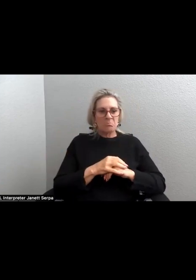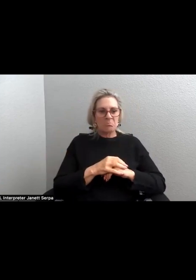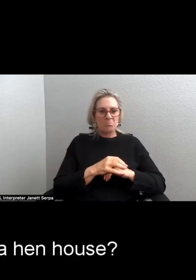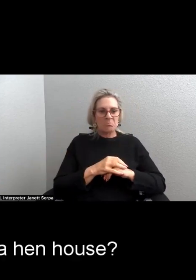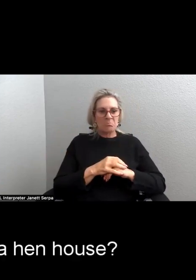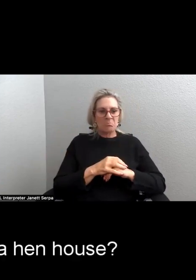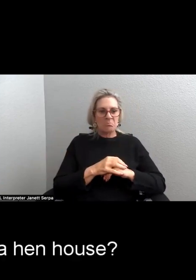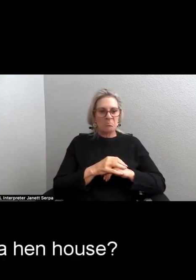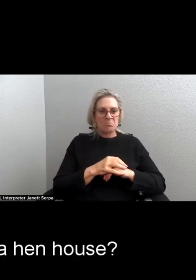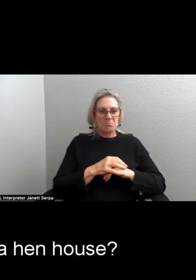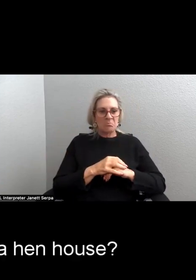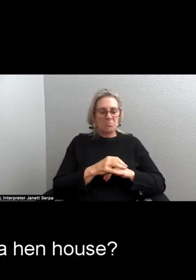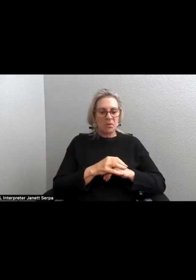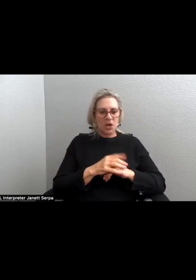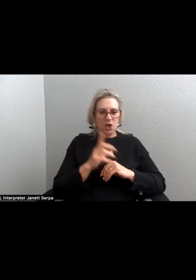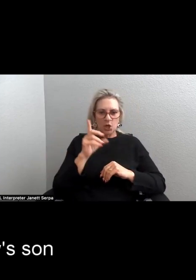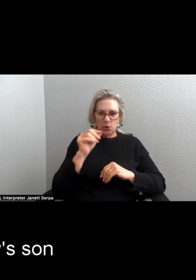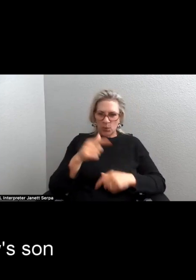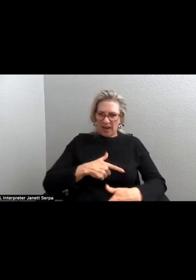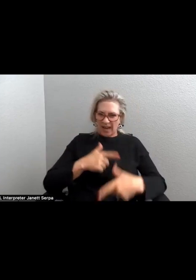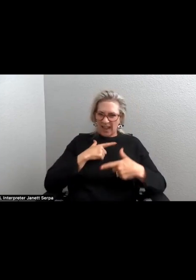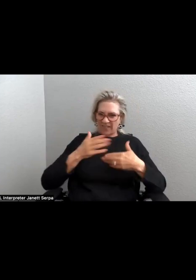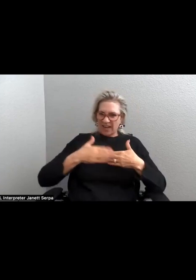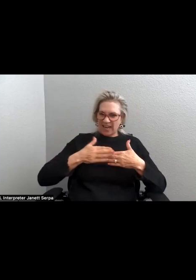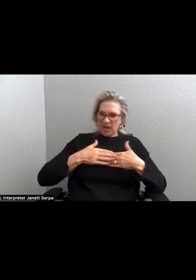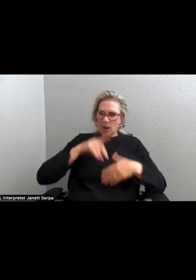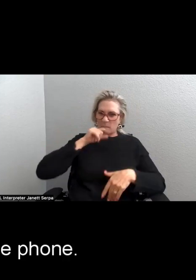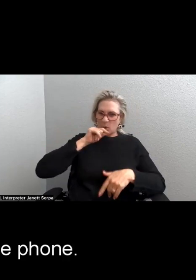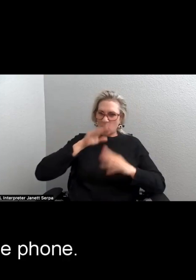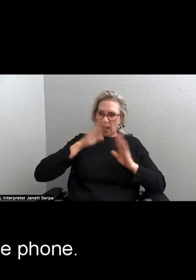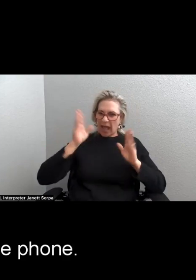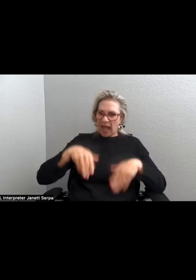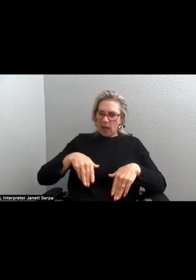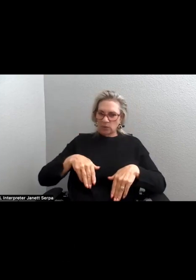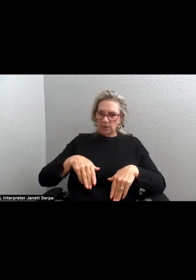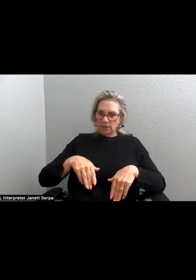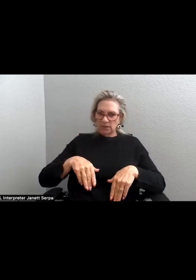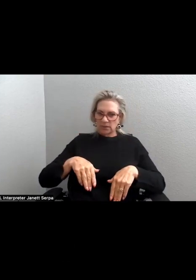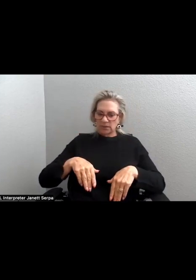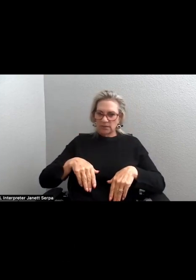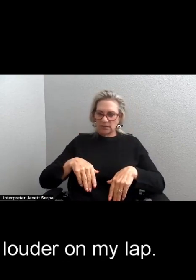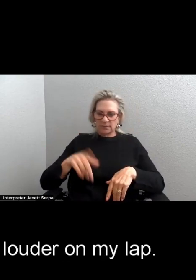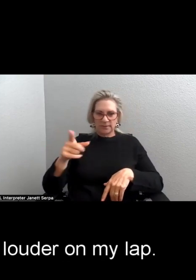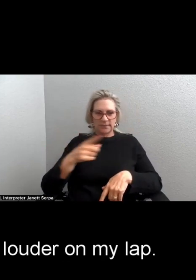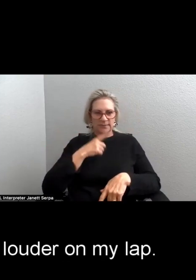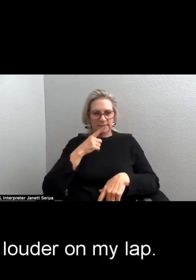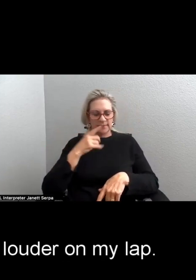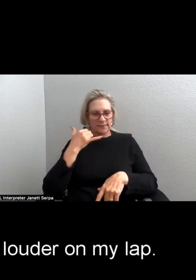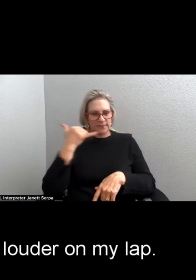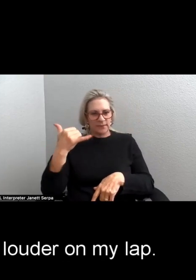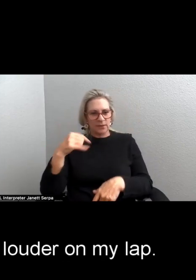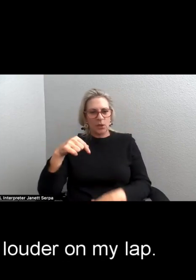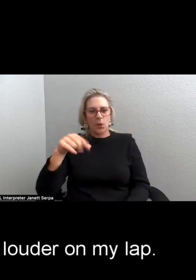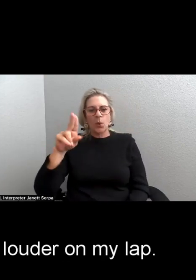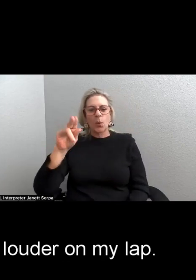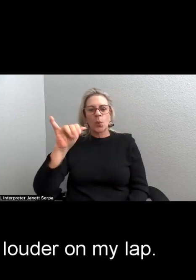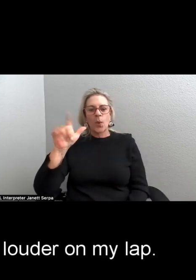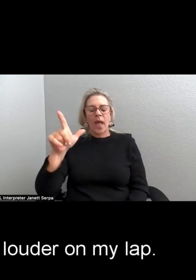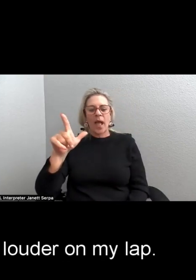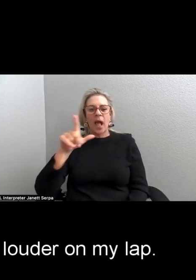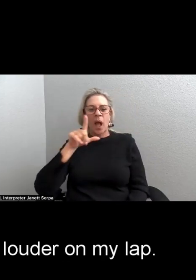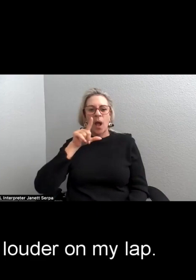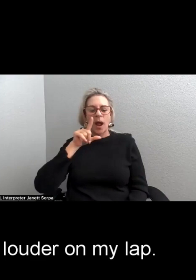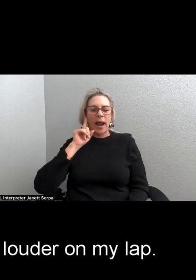Do you live by a hen house? Mrs. Pison says on the phone. The quail squawks